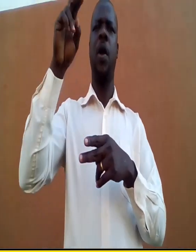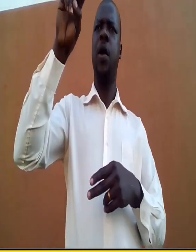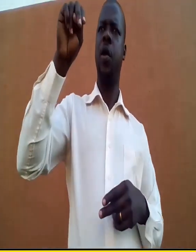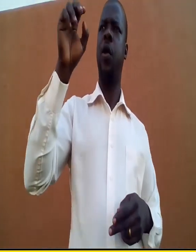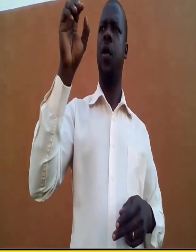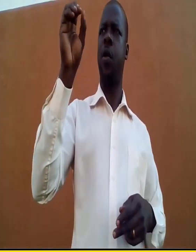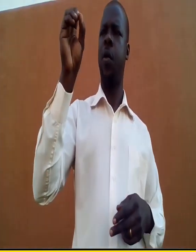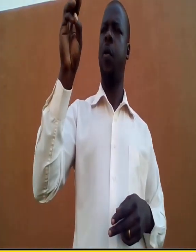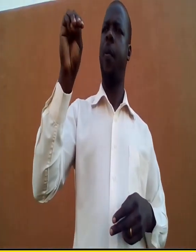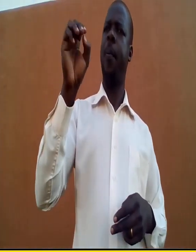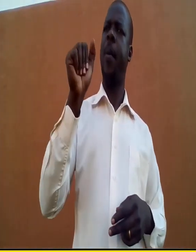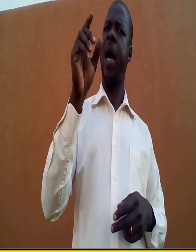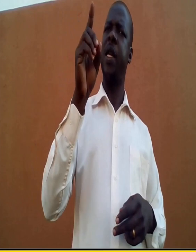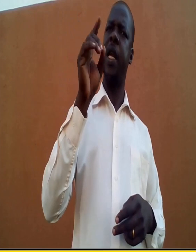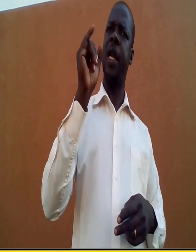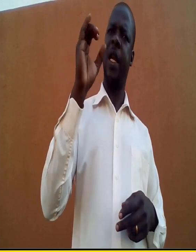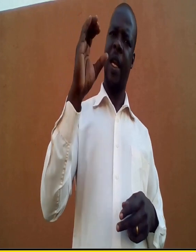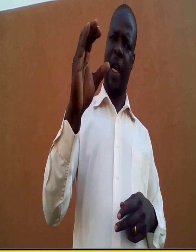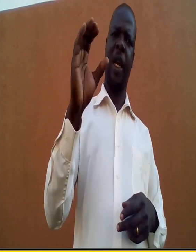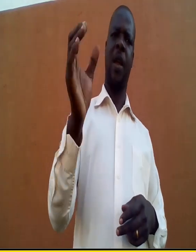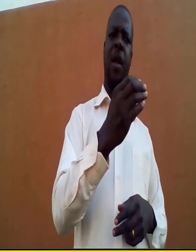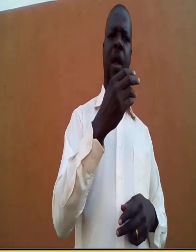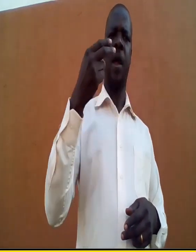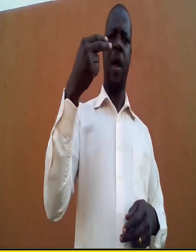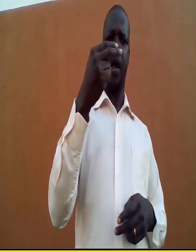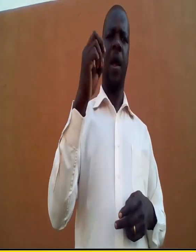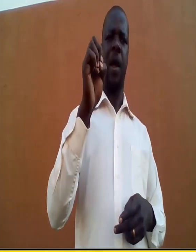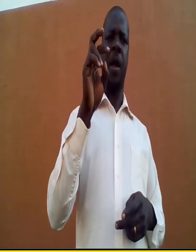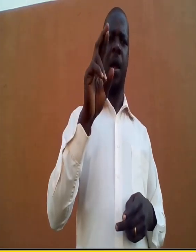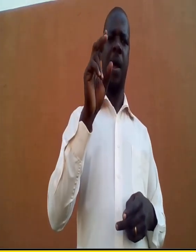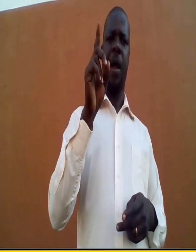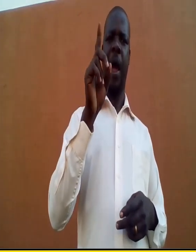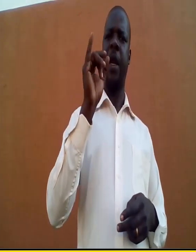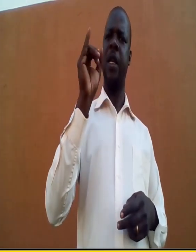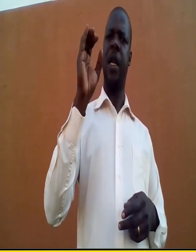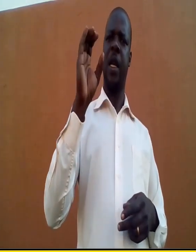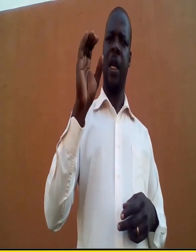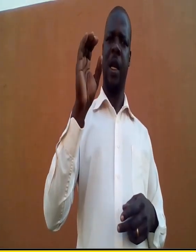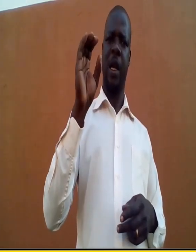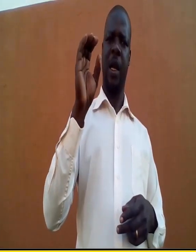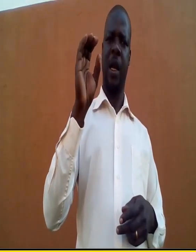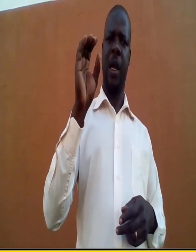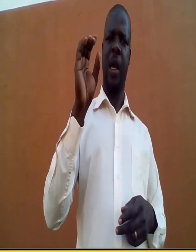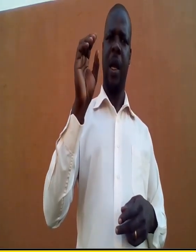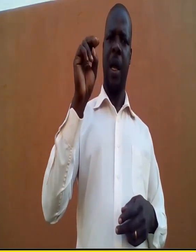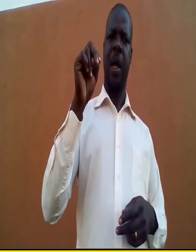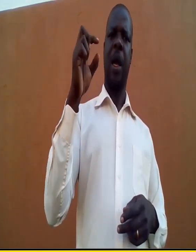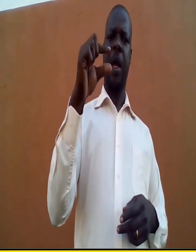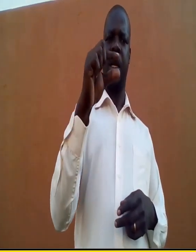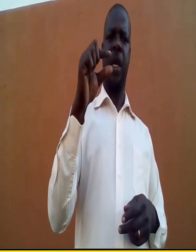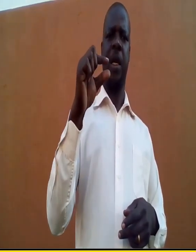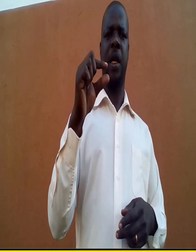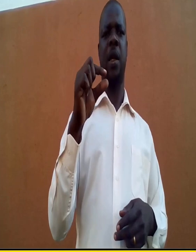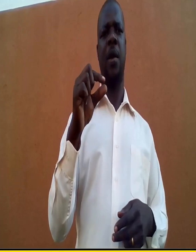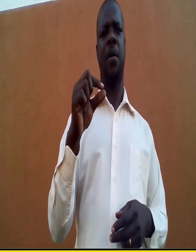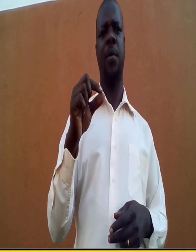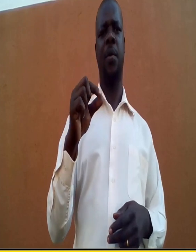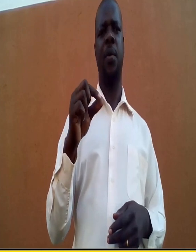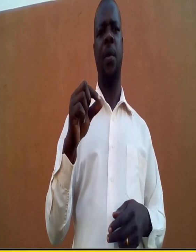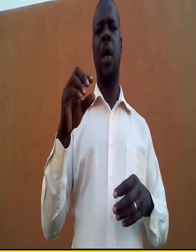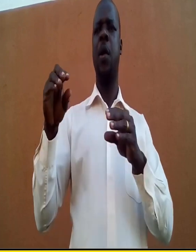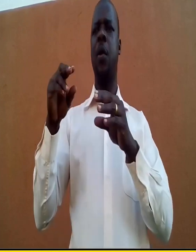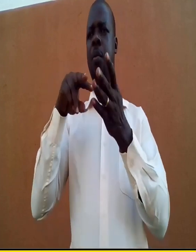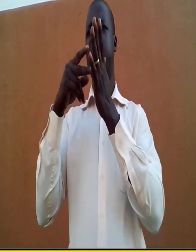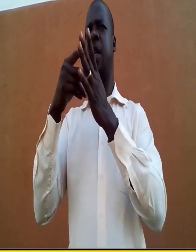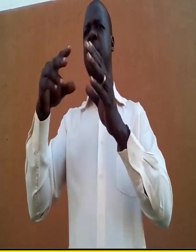place to another in search for pastures and water. That is called nomadic